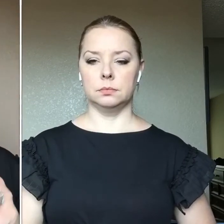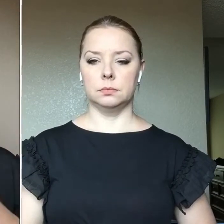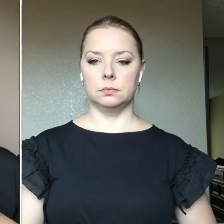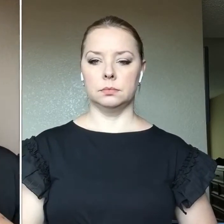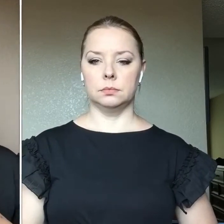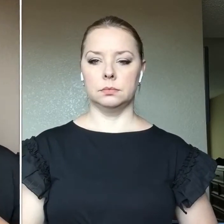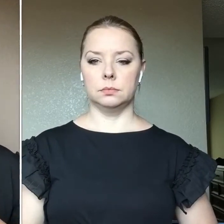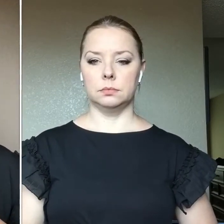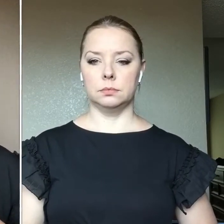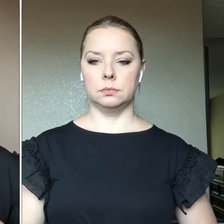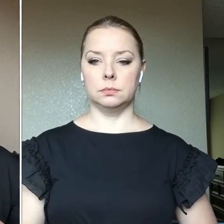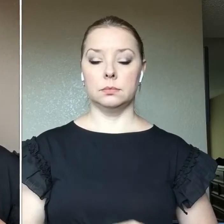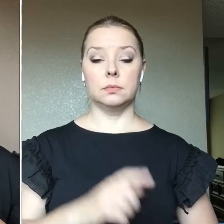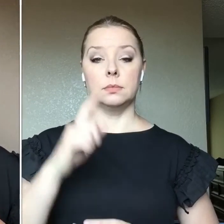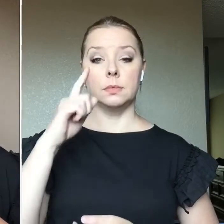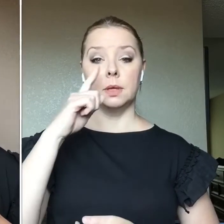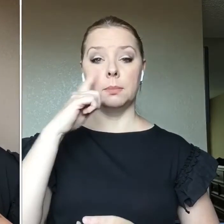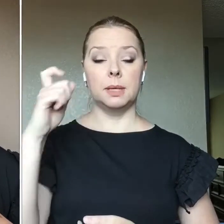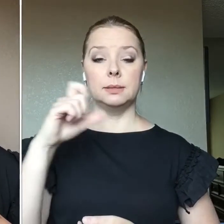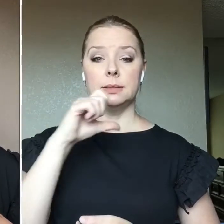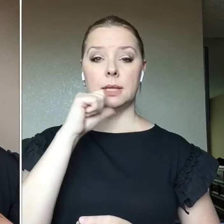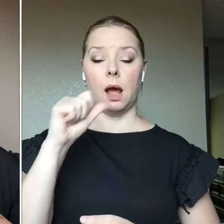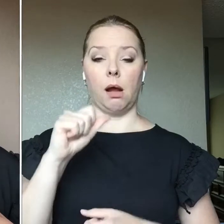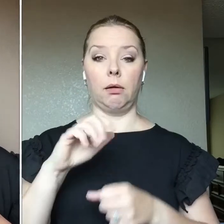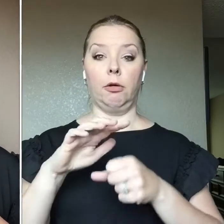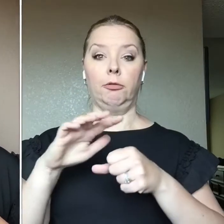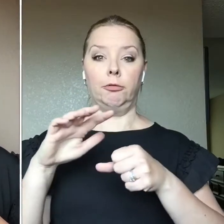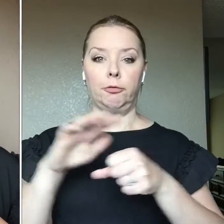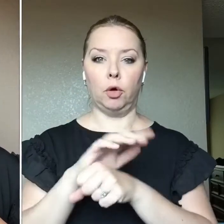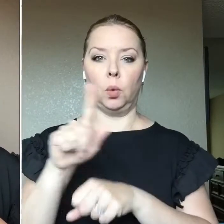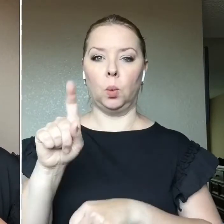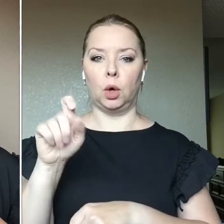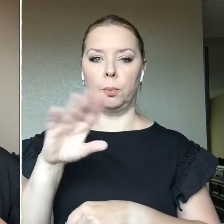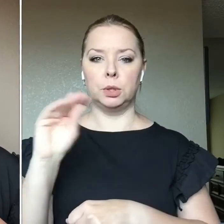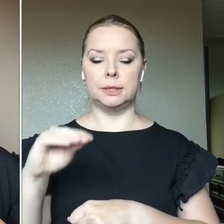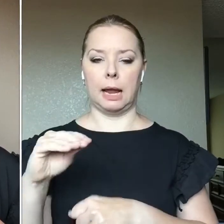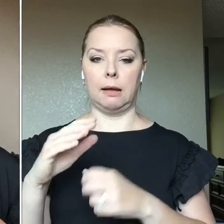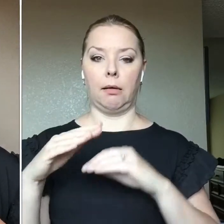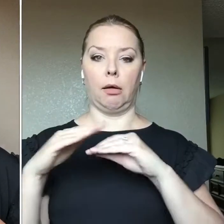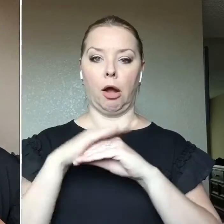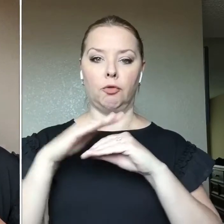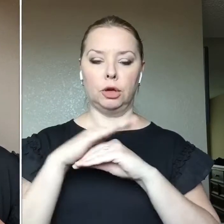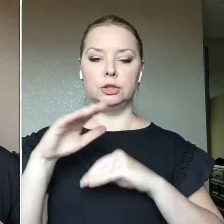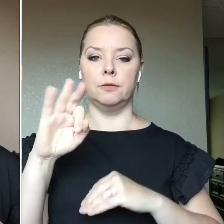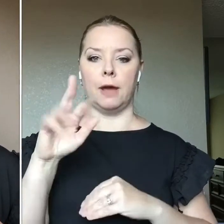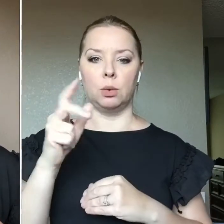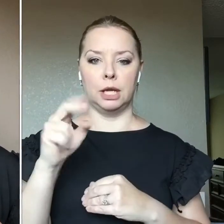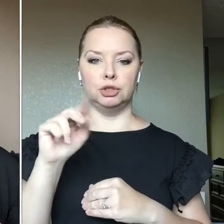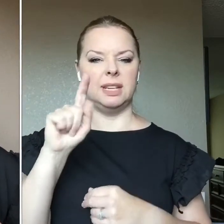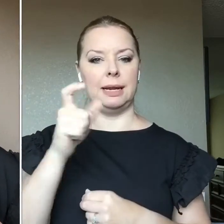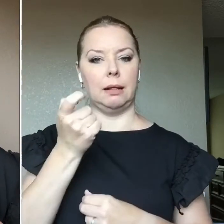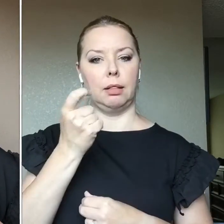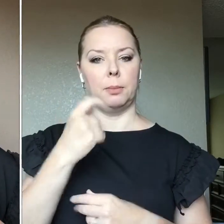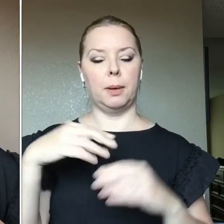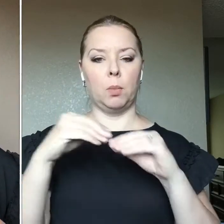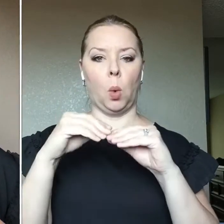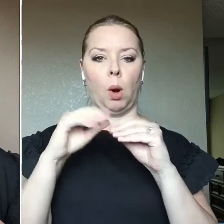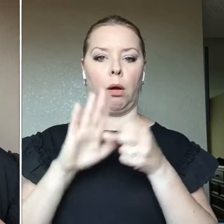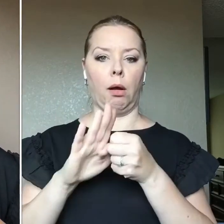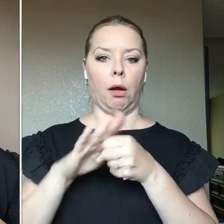So, because this is not a full coverage foundation, and I need a little bit more coverage, I'm tapping it